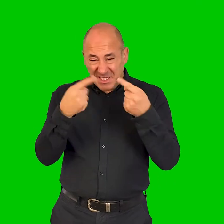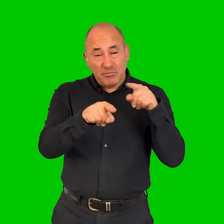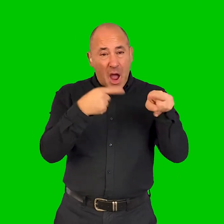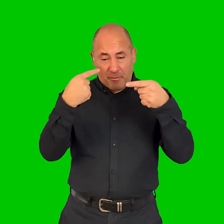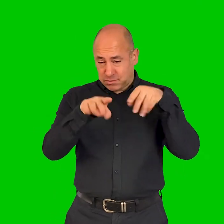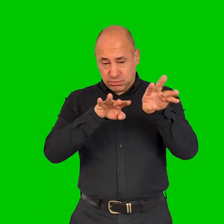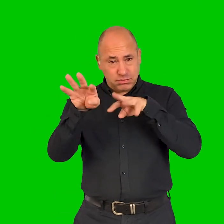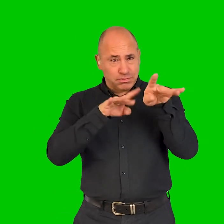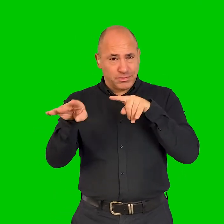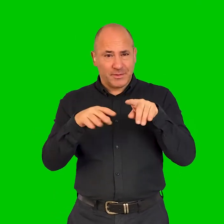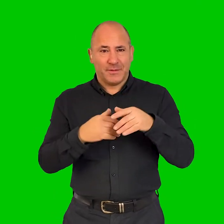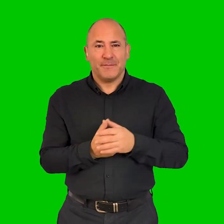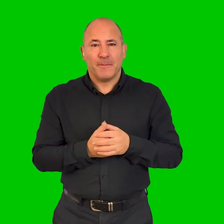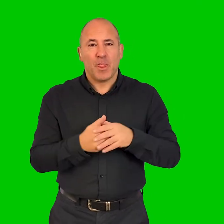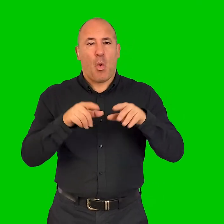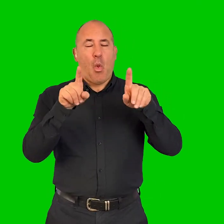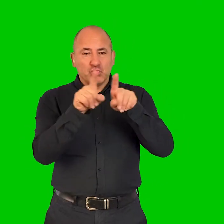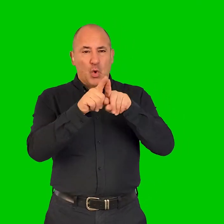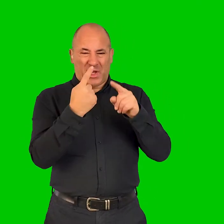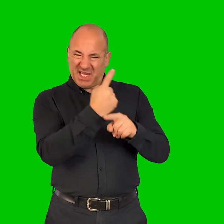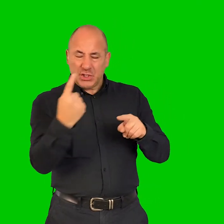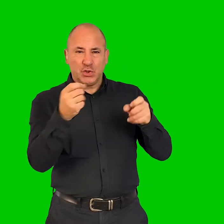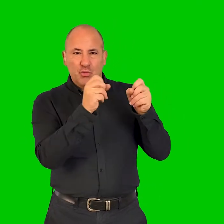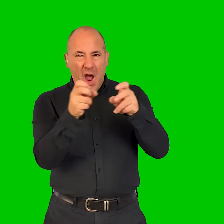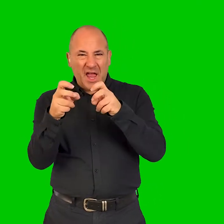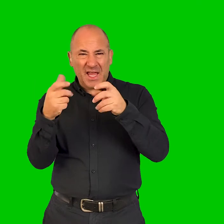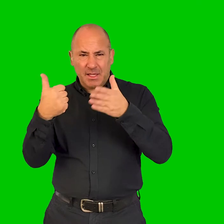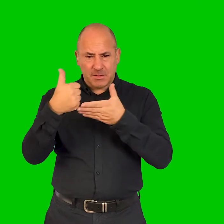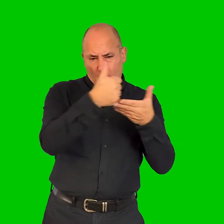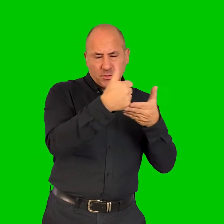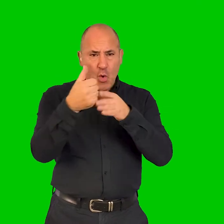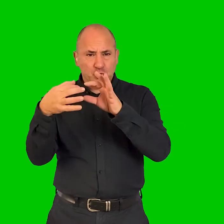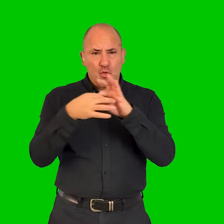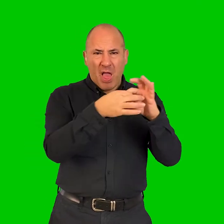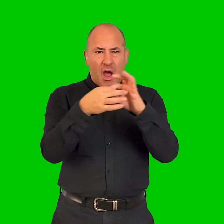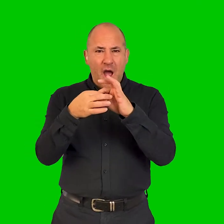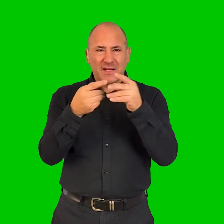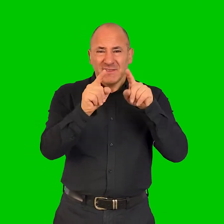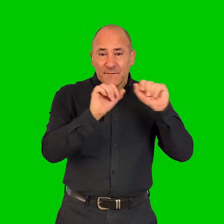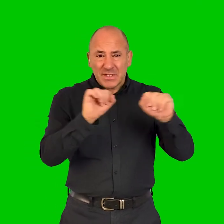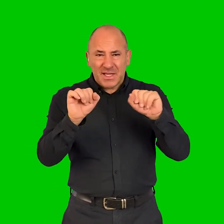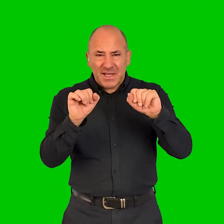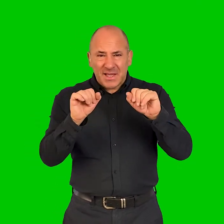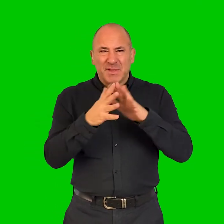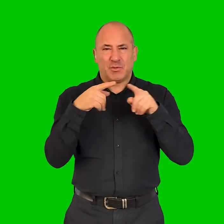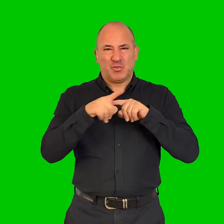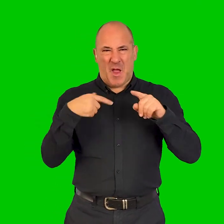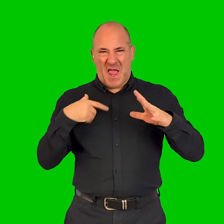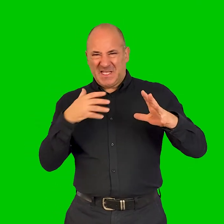exist on multiple platforms at the same time and how each platform supports engagement in a different